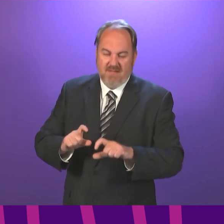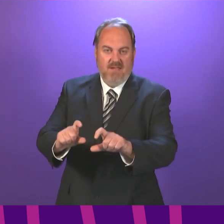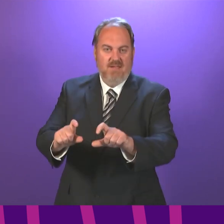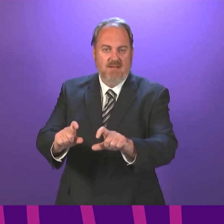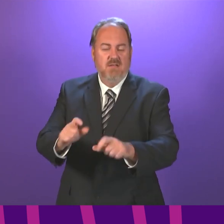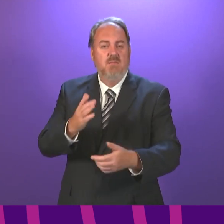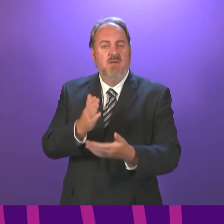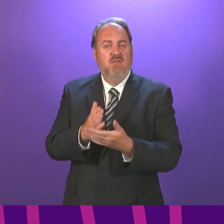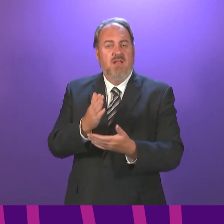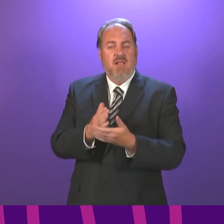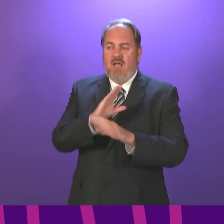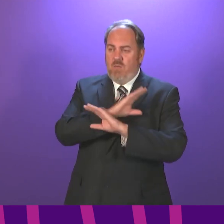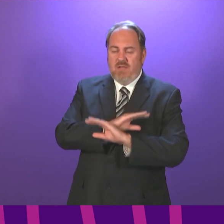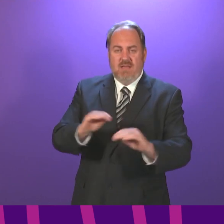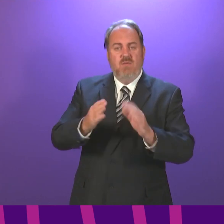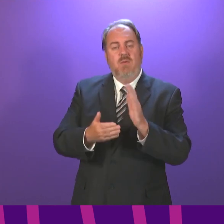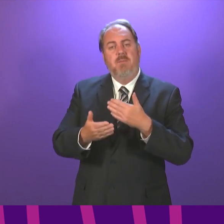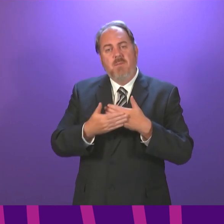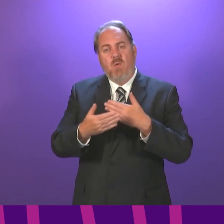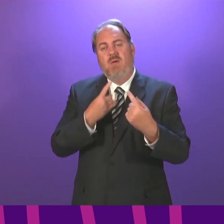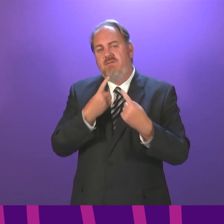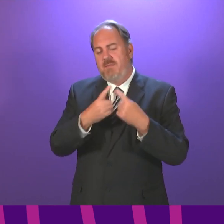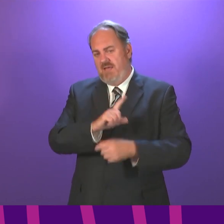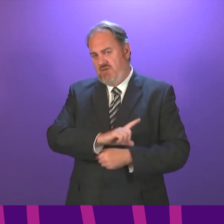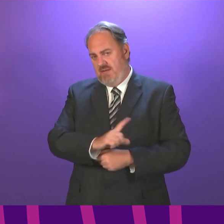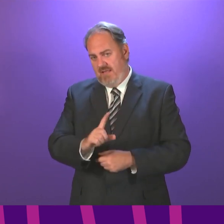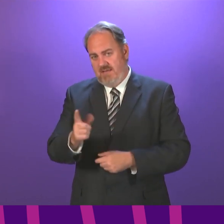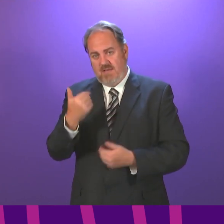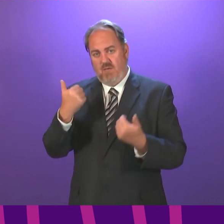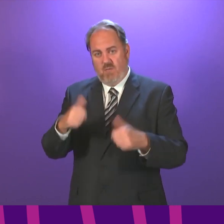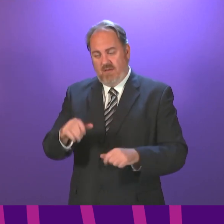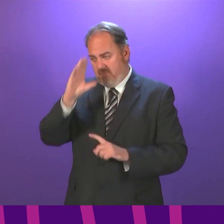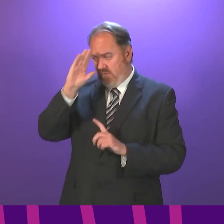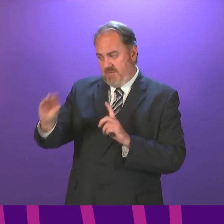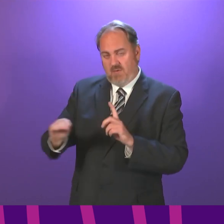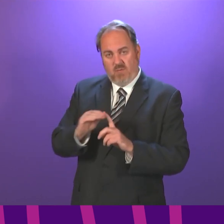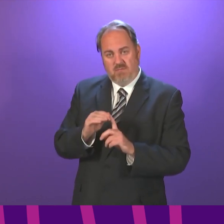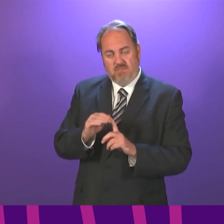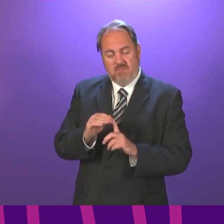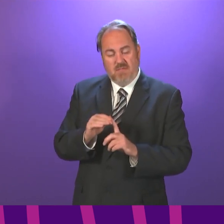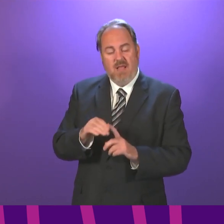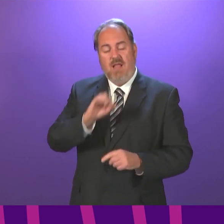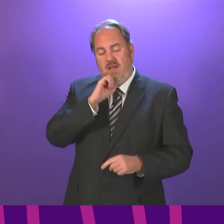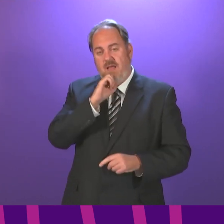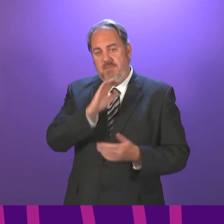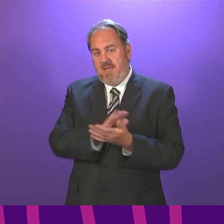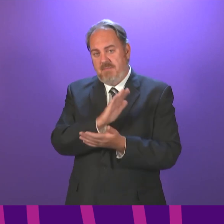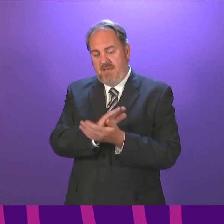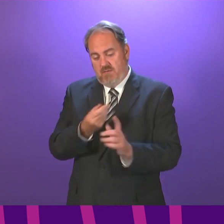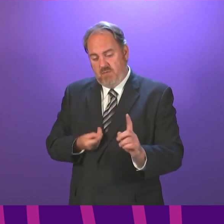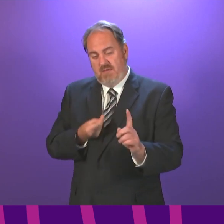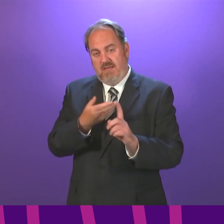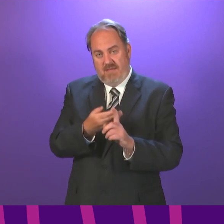detail of that and when we last engaged on particular issues around tourism and aviation is provided to Jacquie Dunbar.